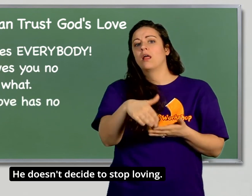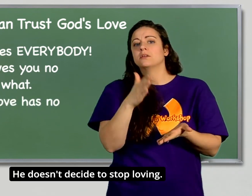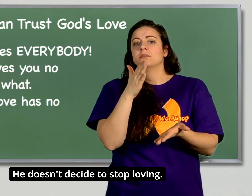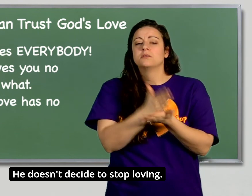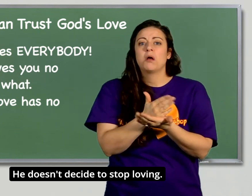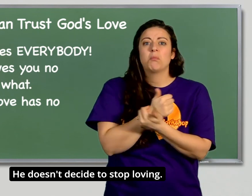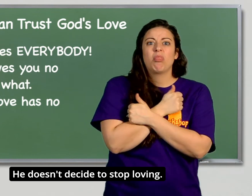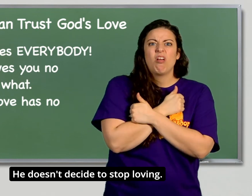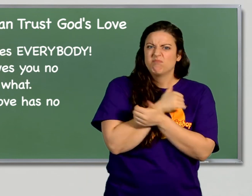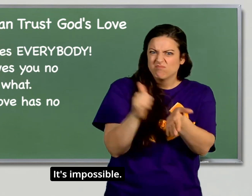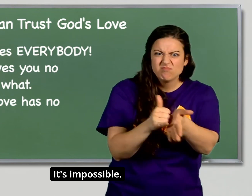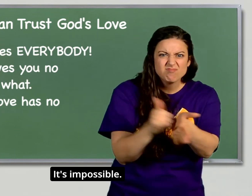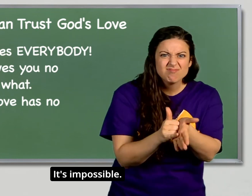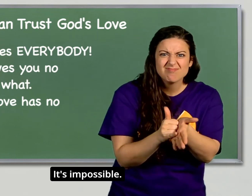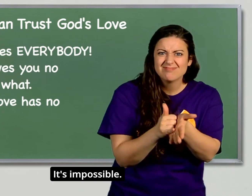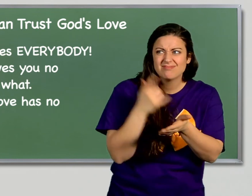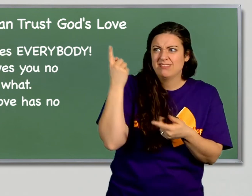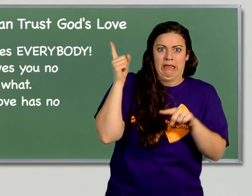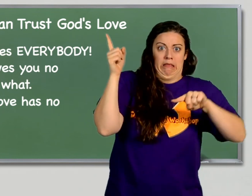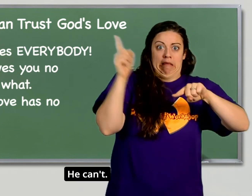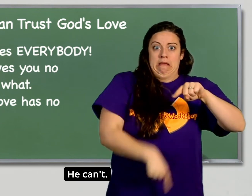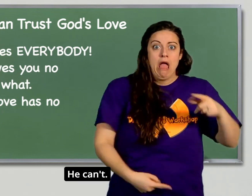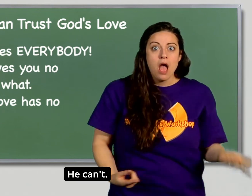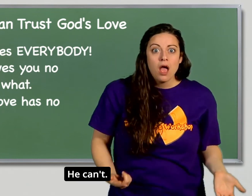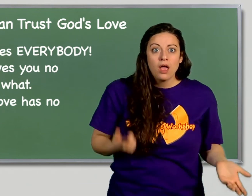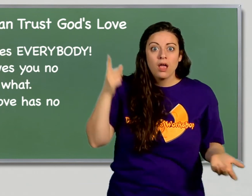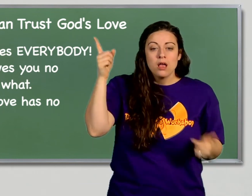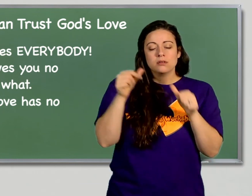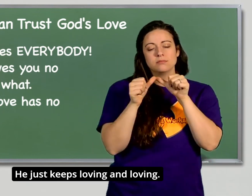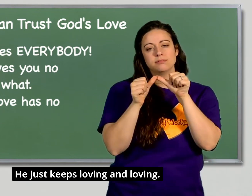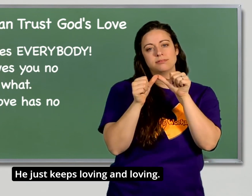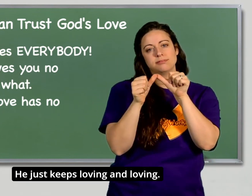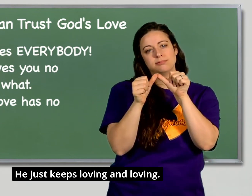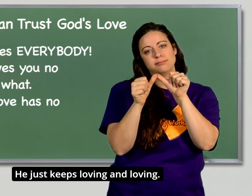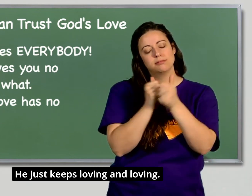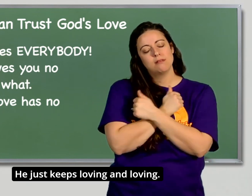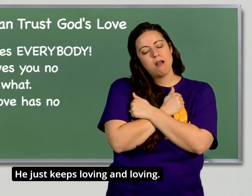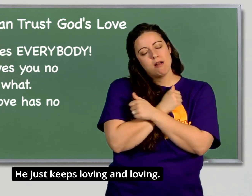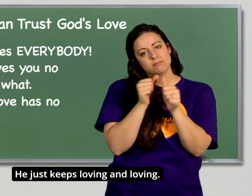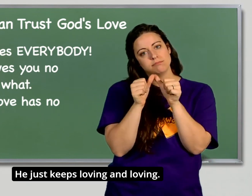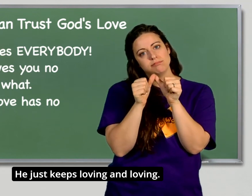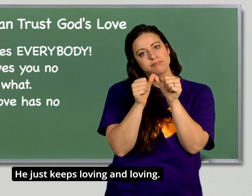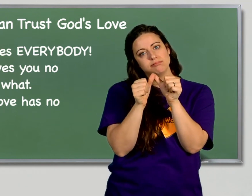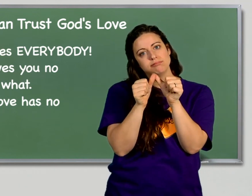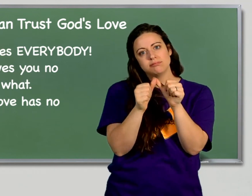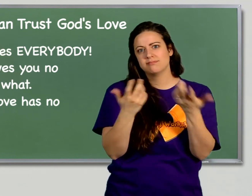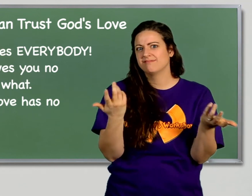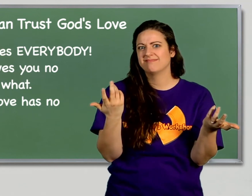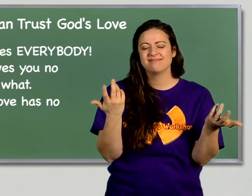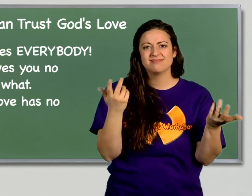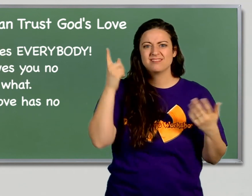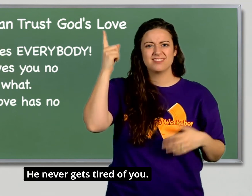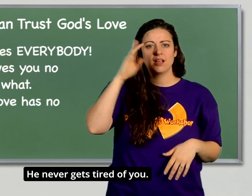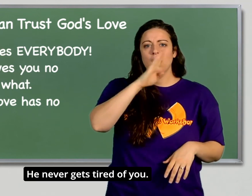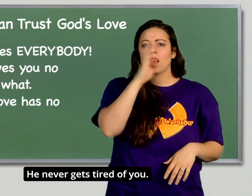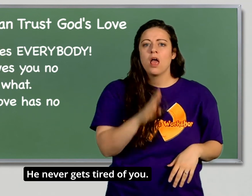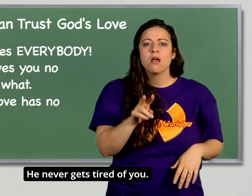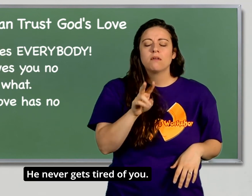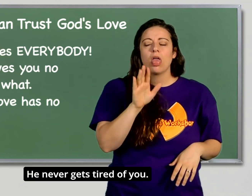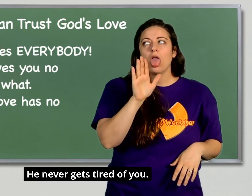to stop loving It's impossible He can't He just keeps loving and loving He never gets tired